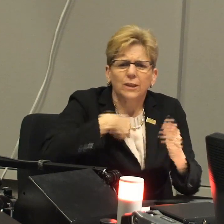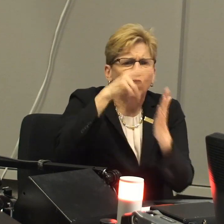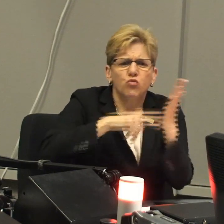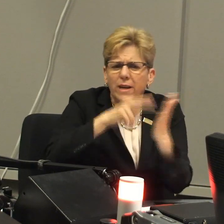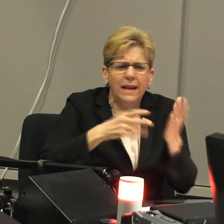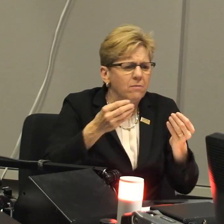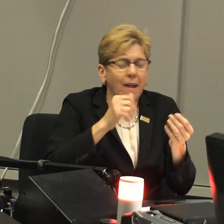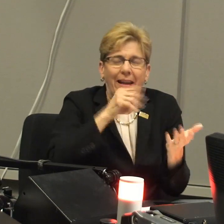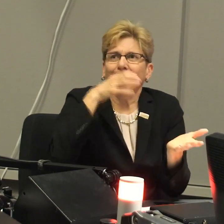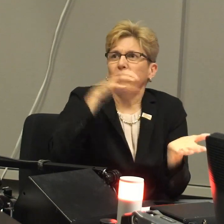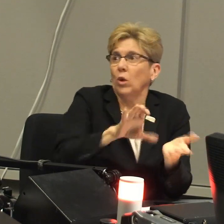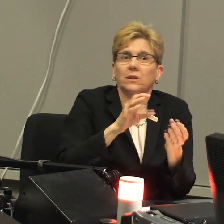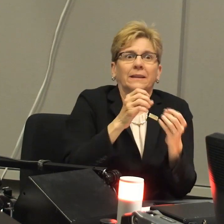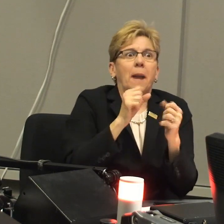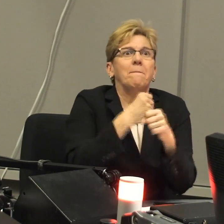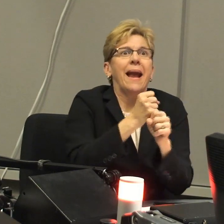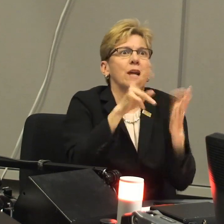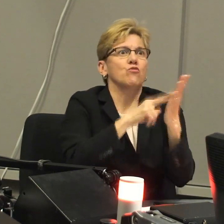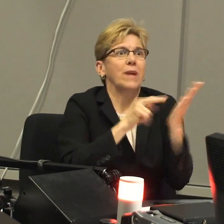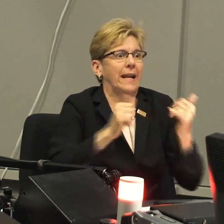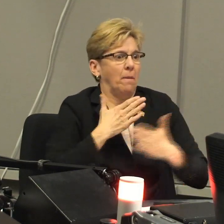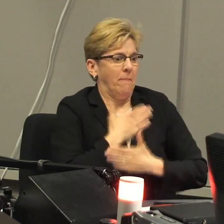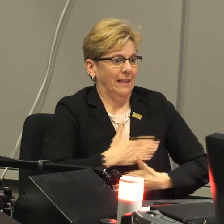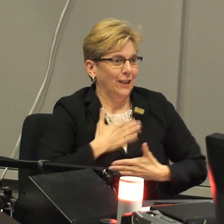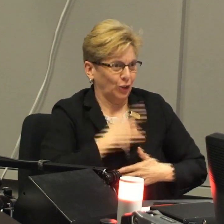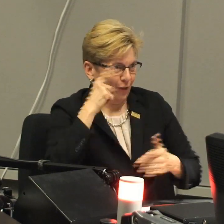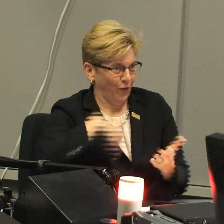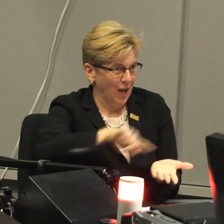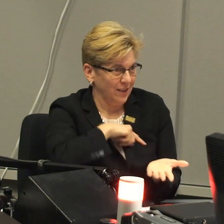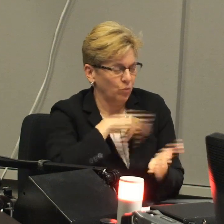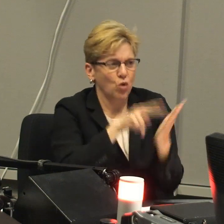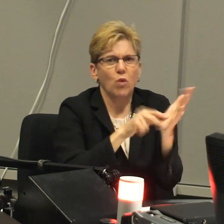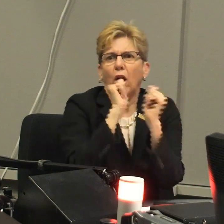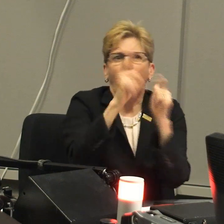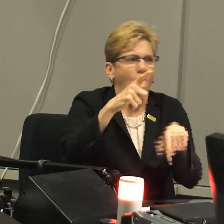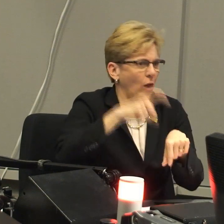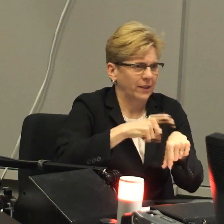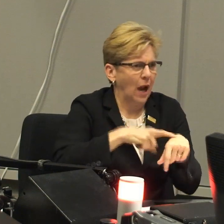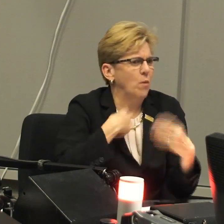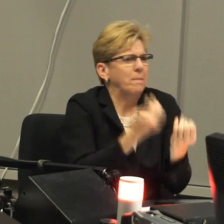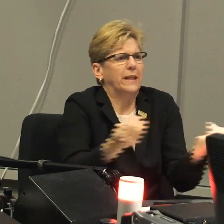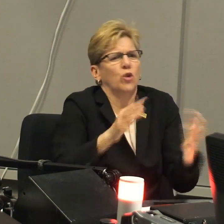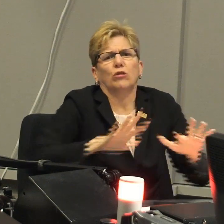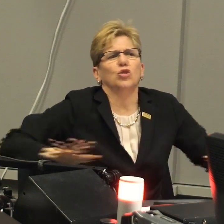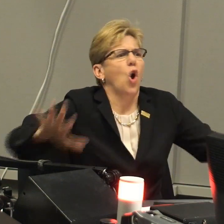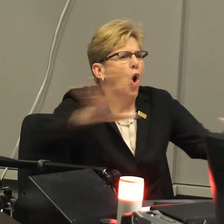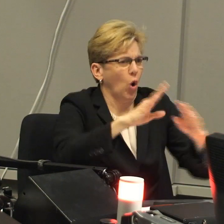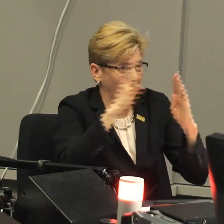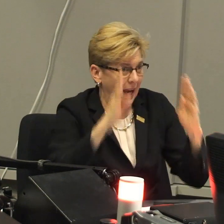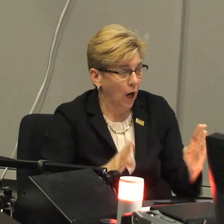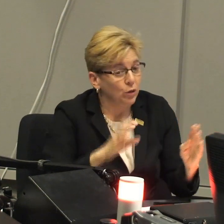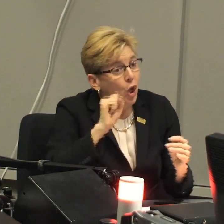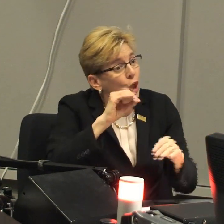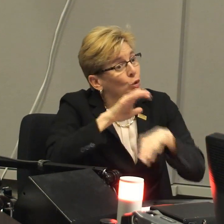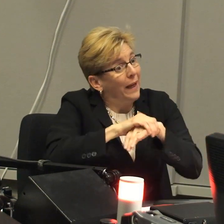And my parents forced us to read. They didn't force us, but they made reading pleasurable for us. We read all the time. There were reading